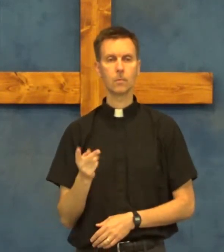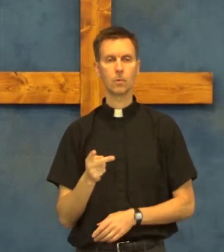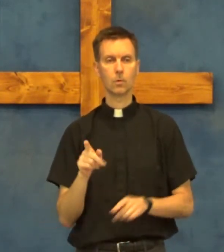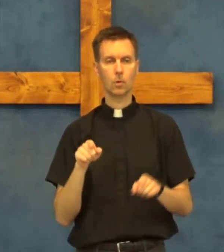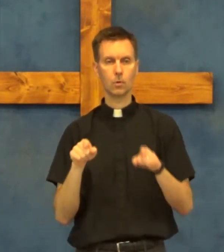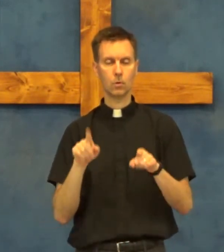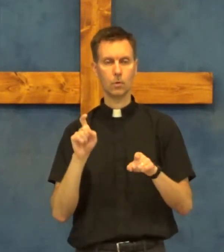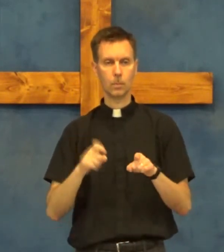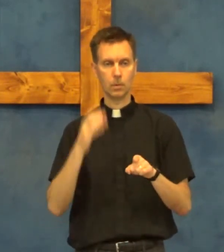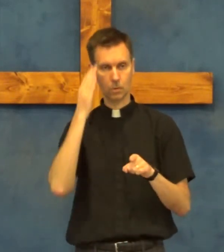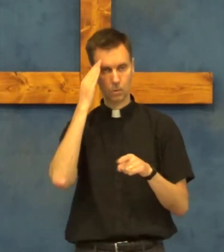jesus